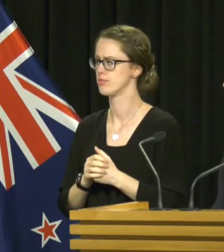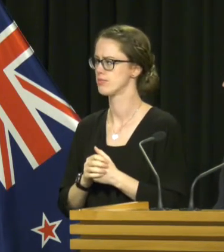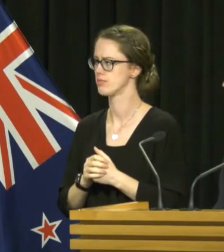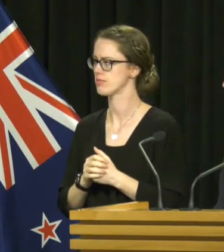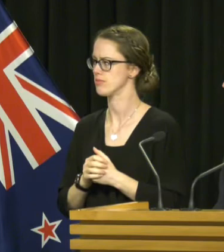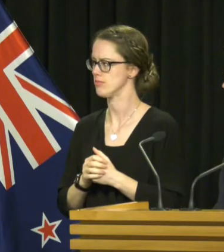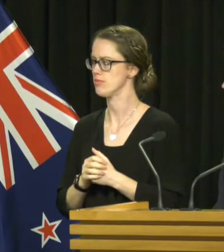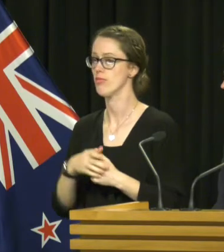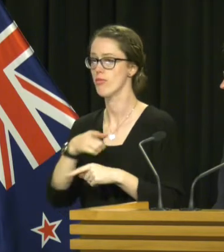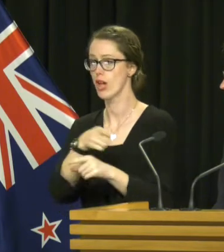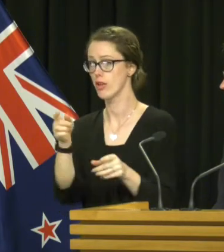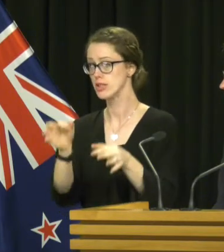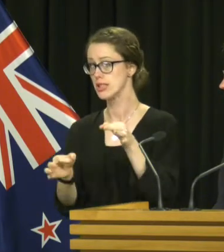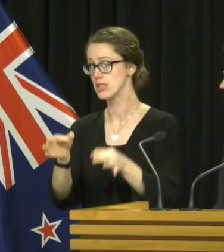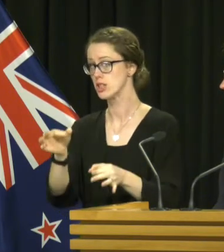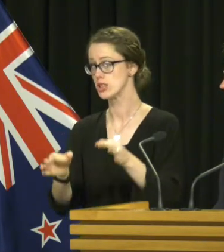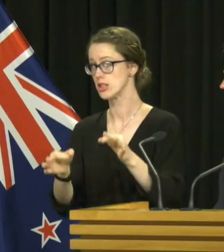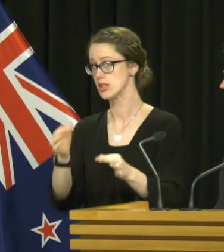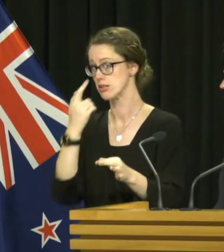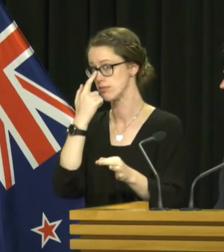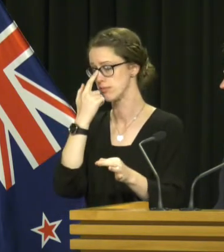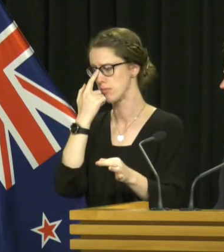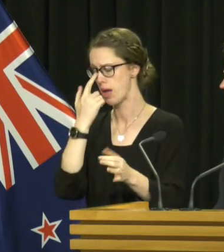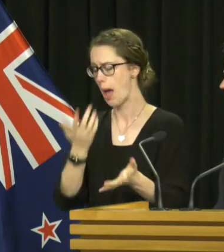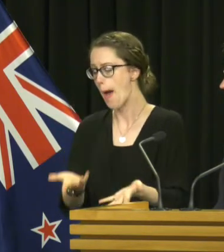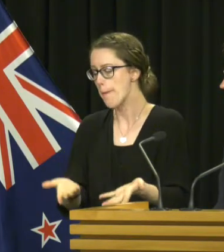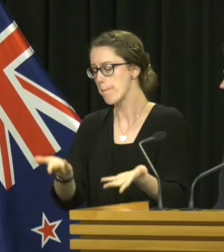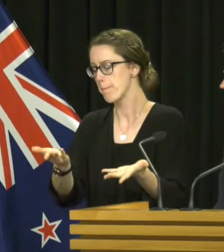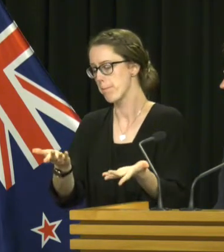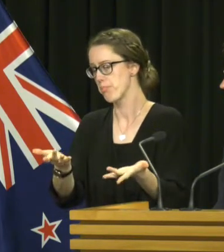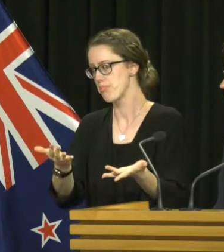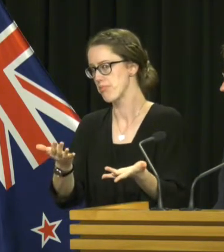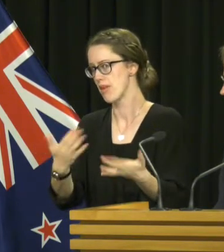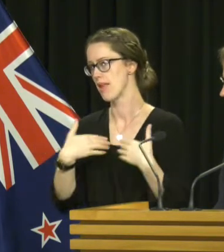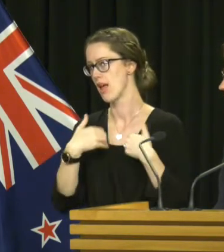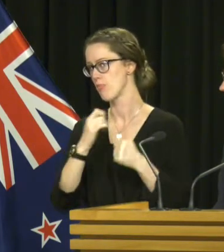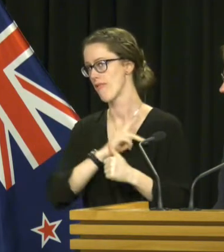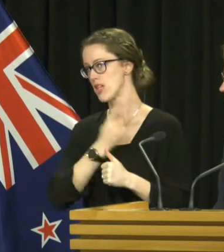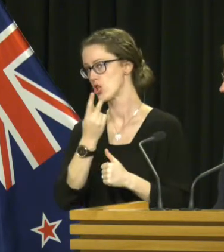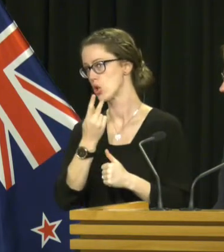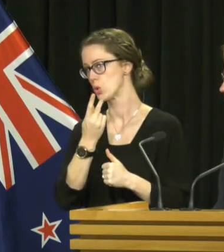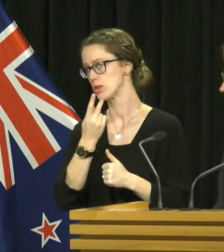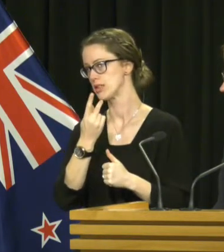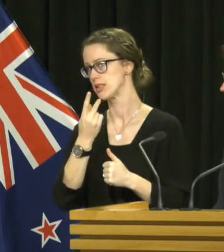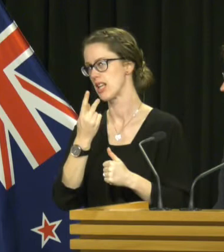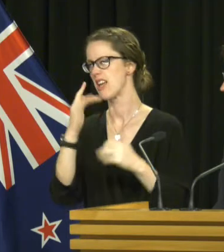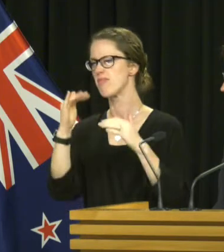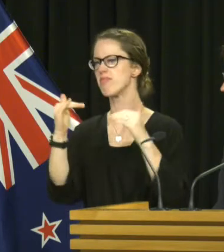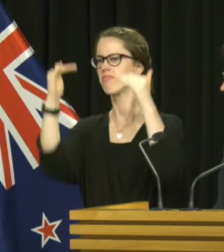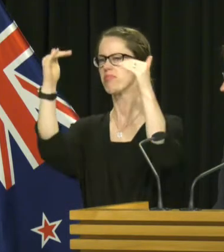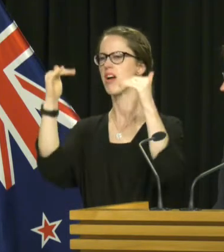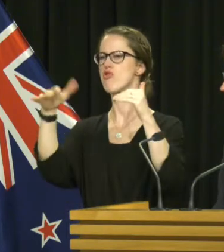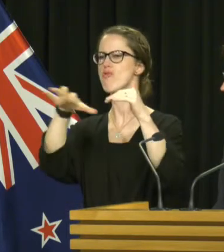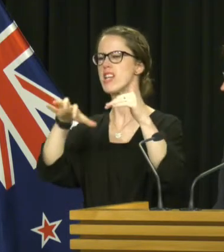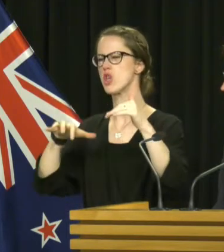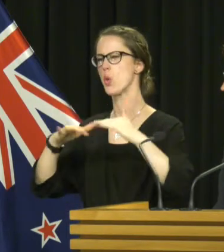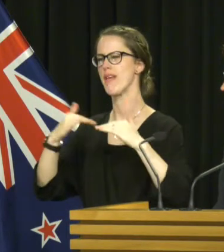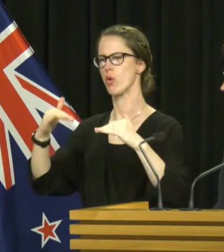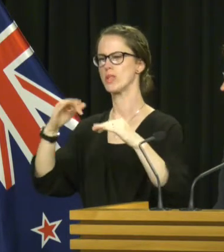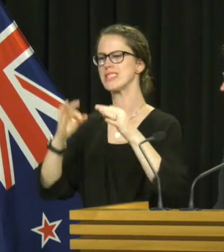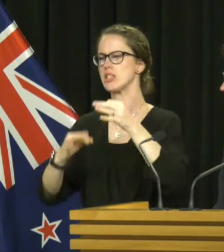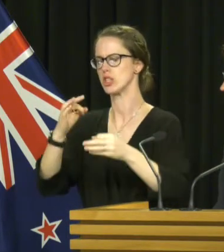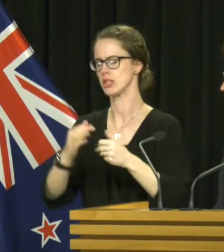Ultimately, those decisions are up to our health professions at a public health level, at a regional level,